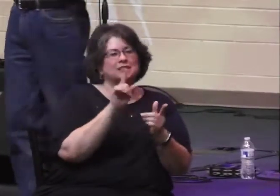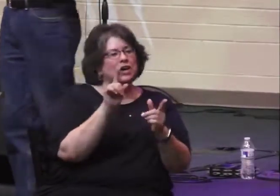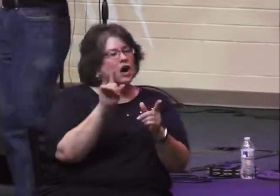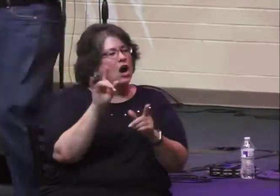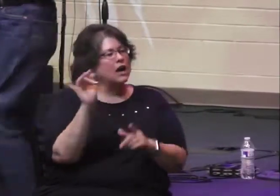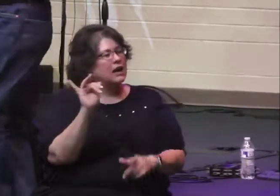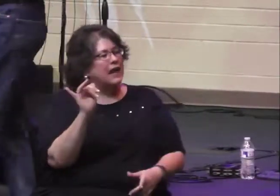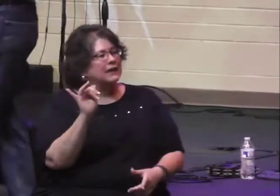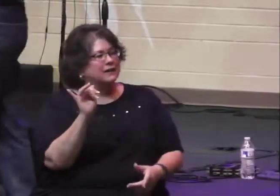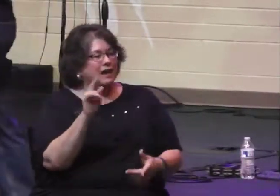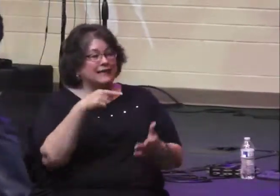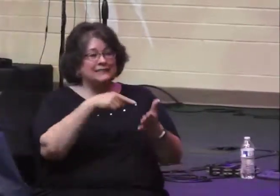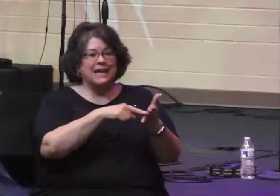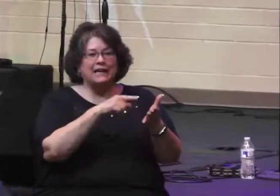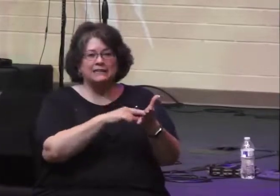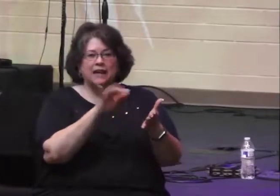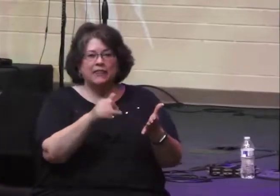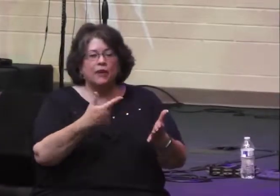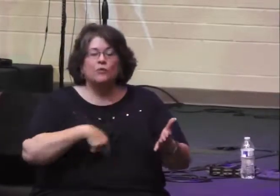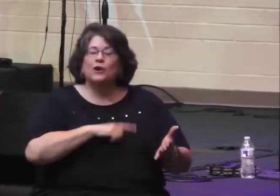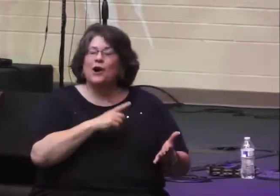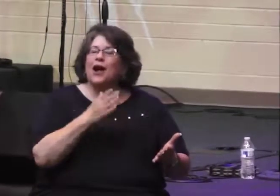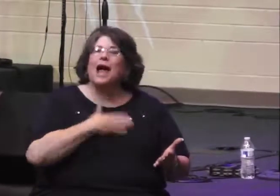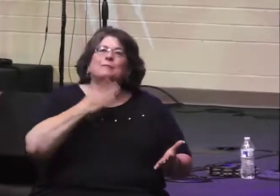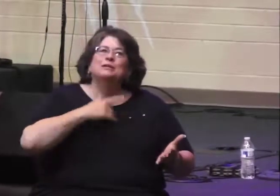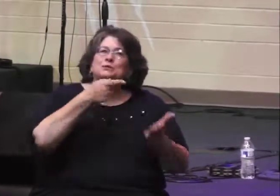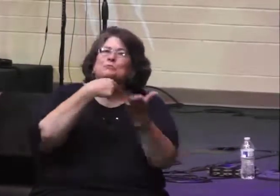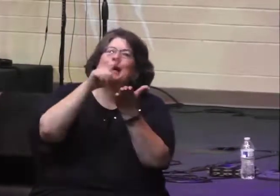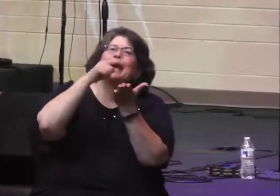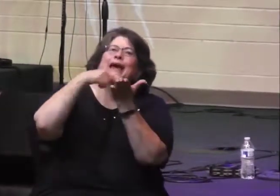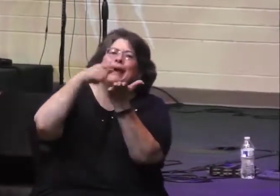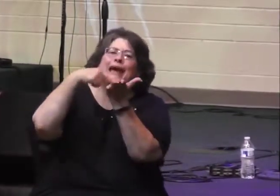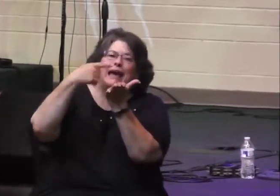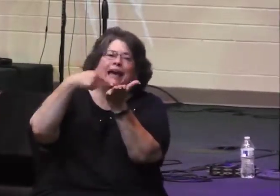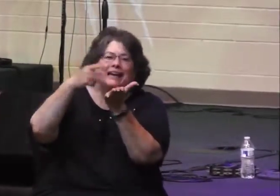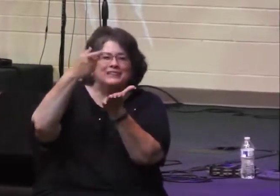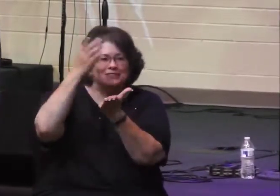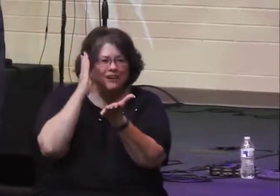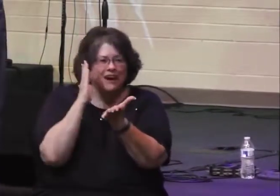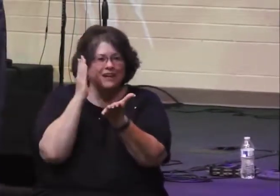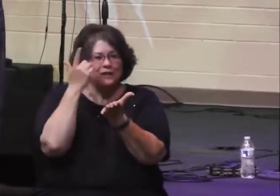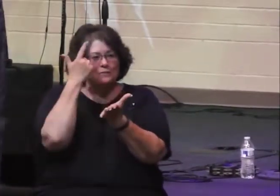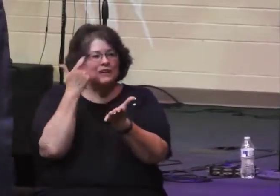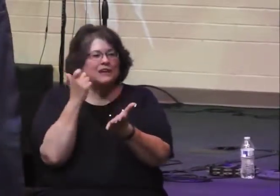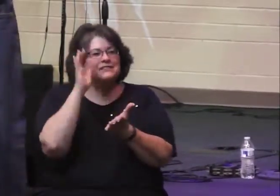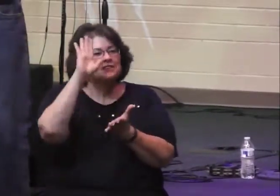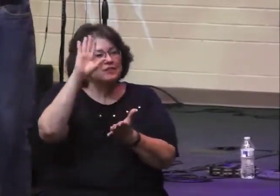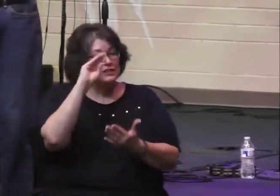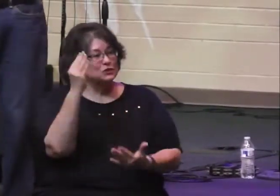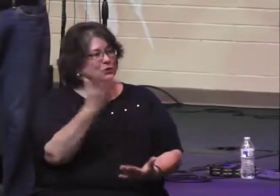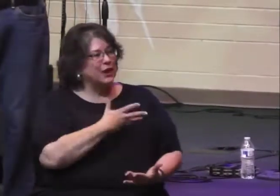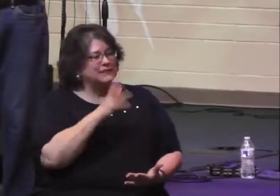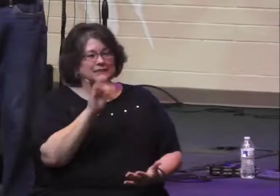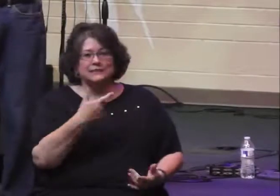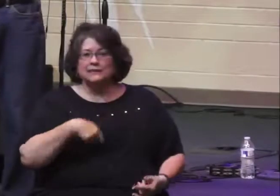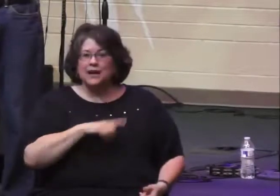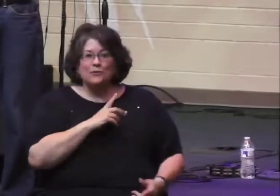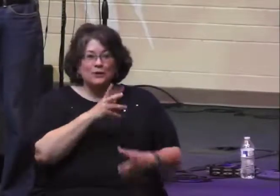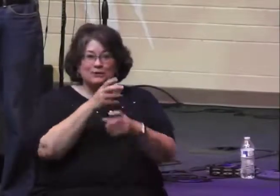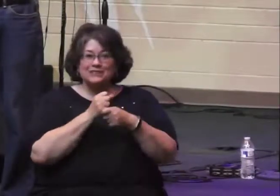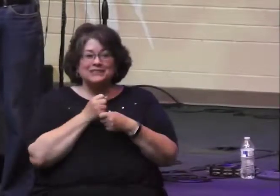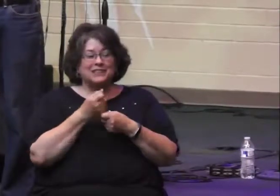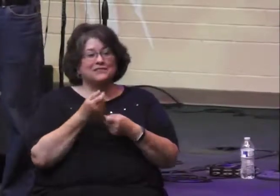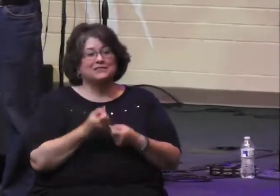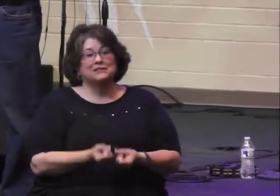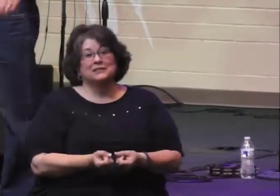we happily repay to God for His undeserved grace that we received a long time